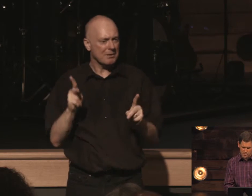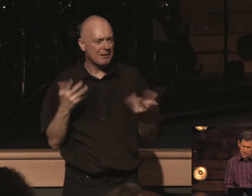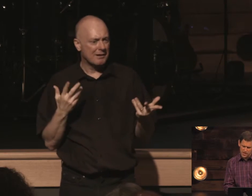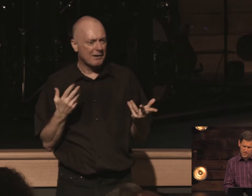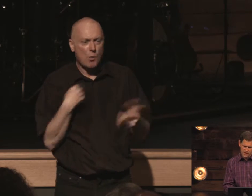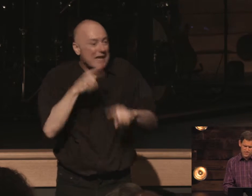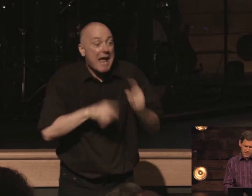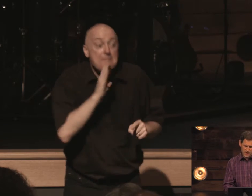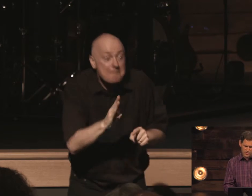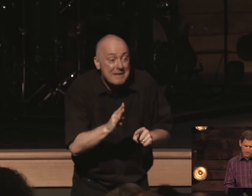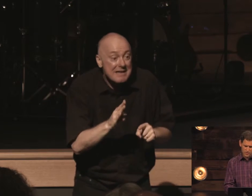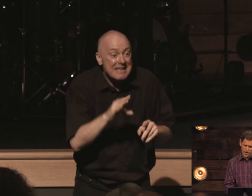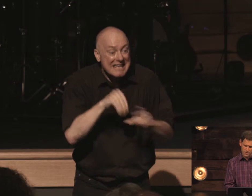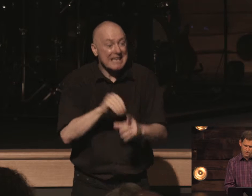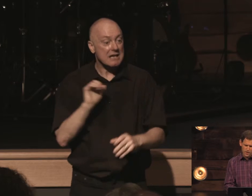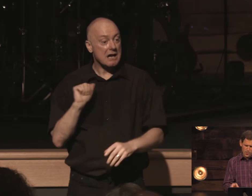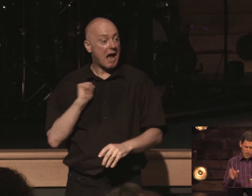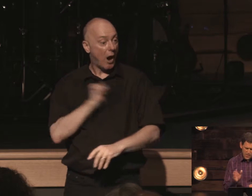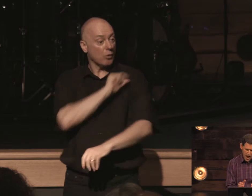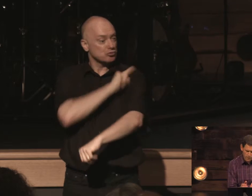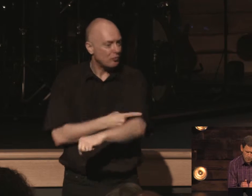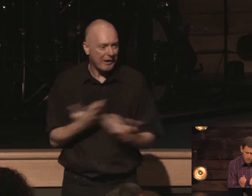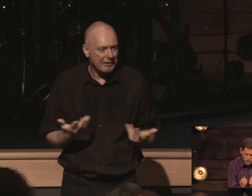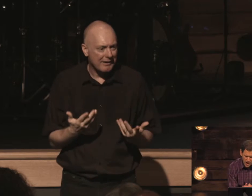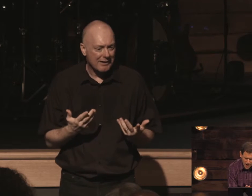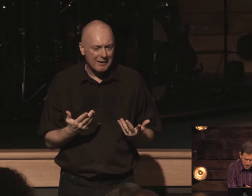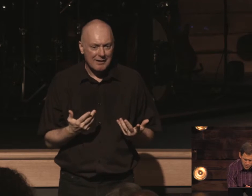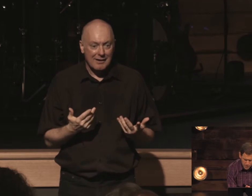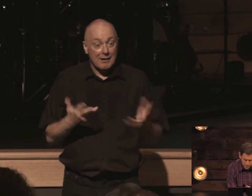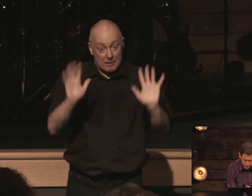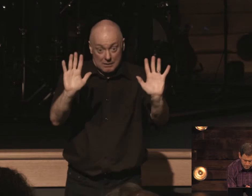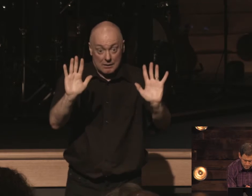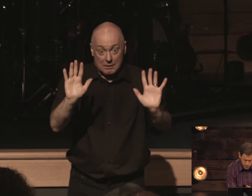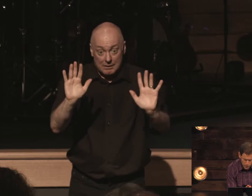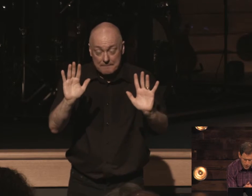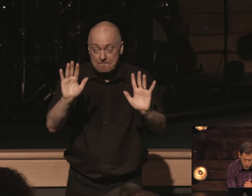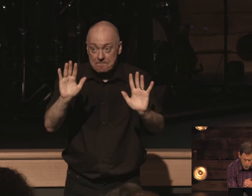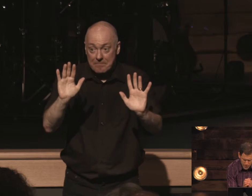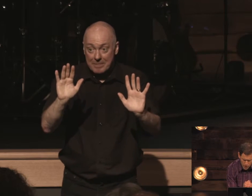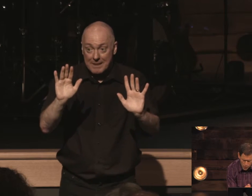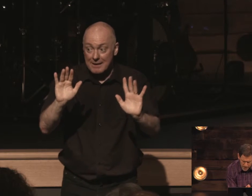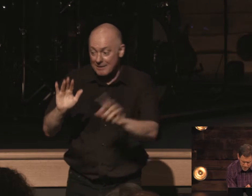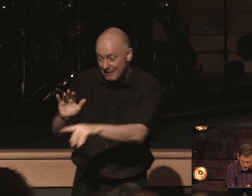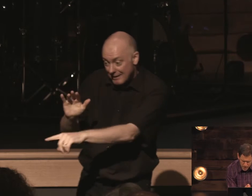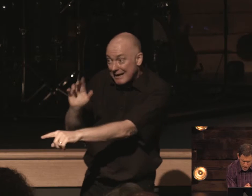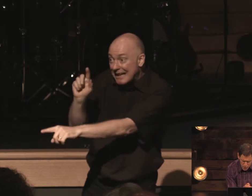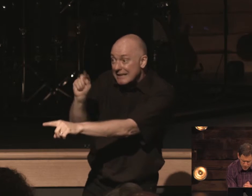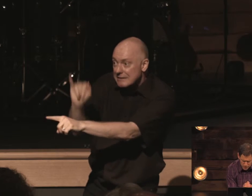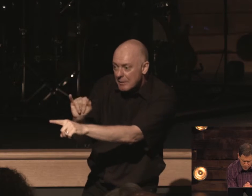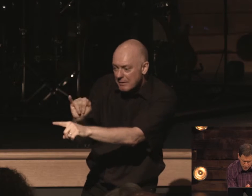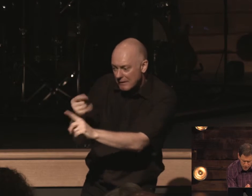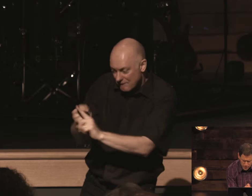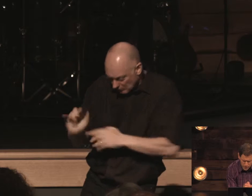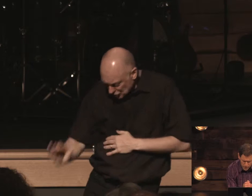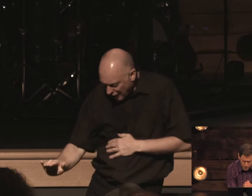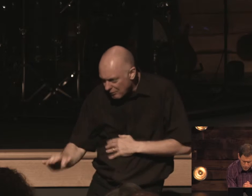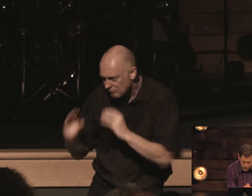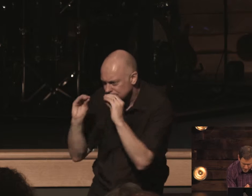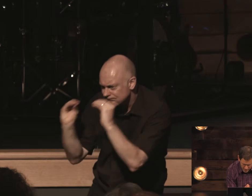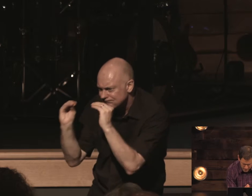be in and of ourselves how from childhood you have been acquainted with the sacred writings